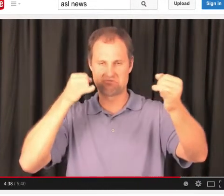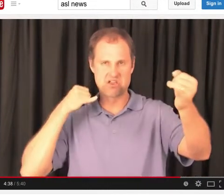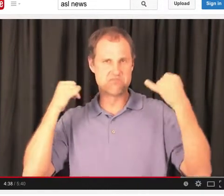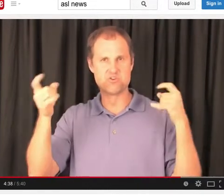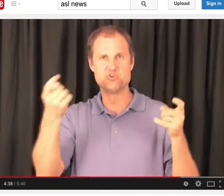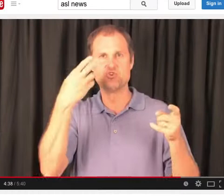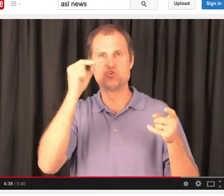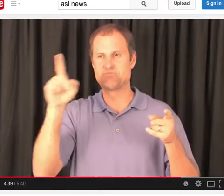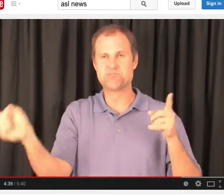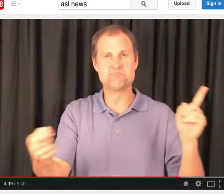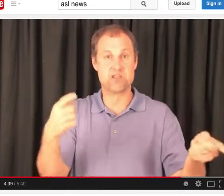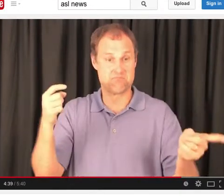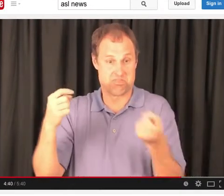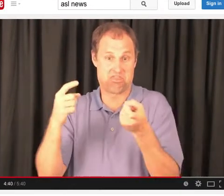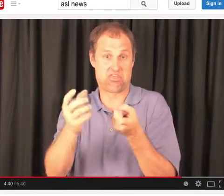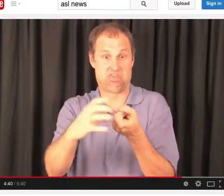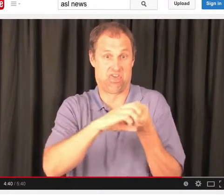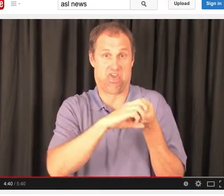and fishing lines.